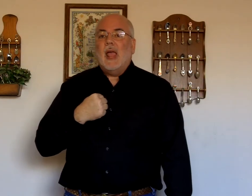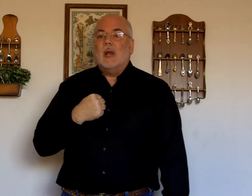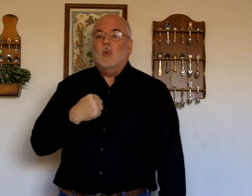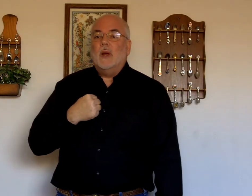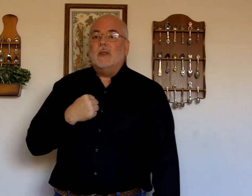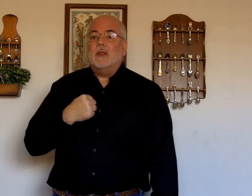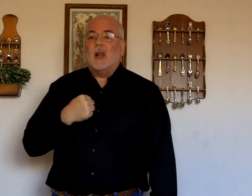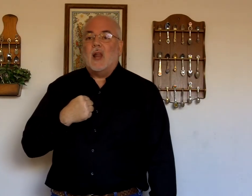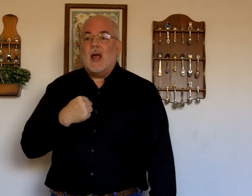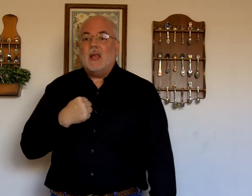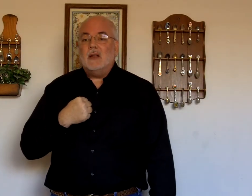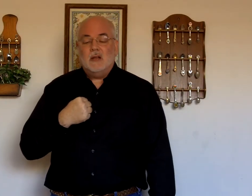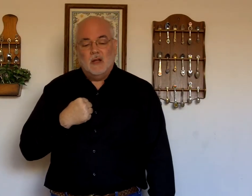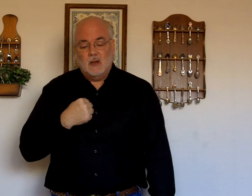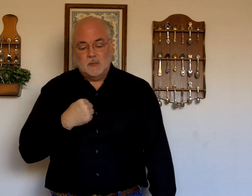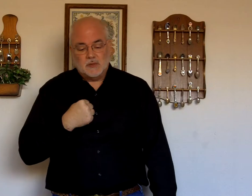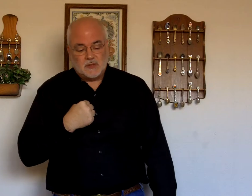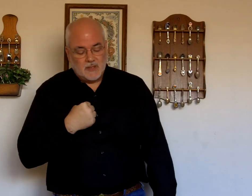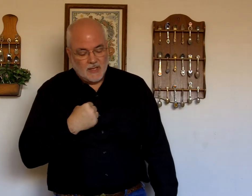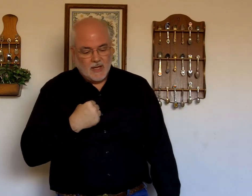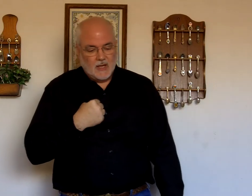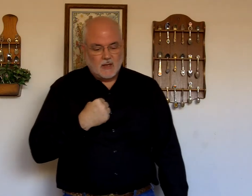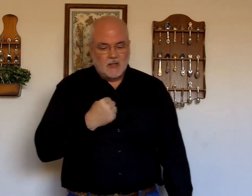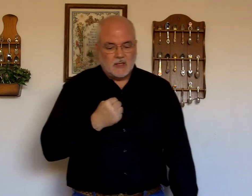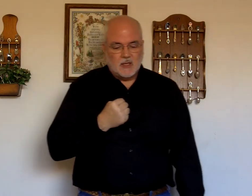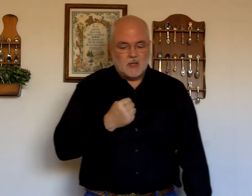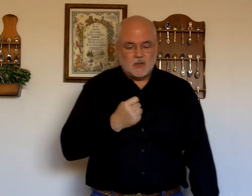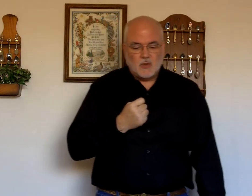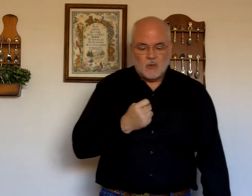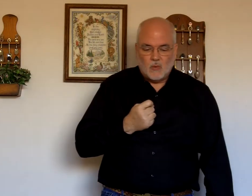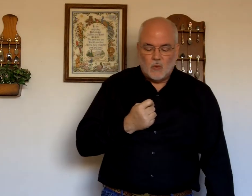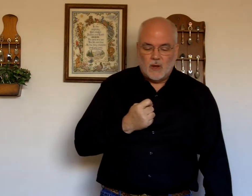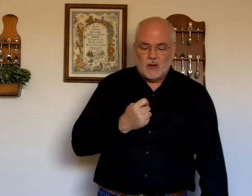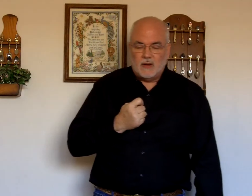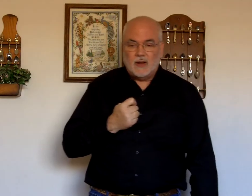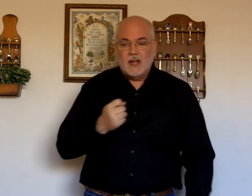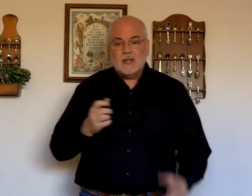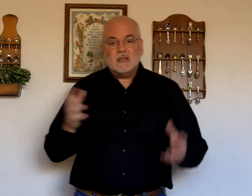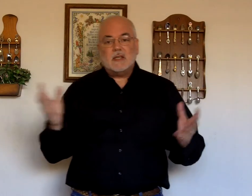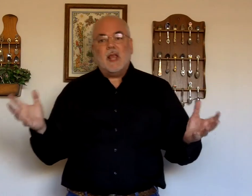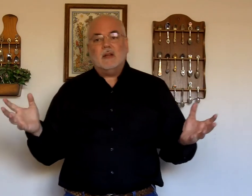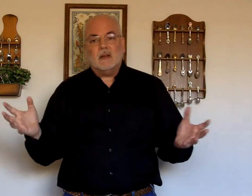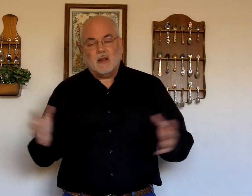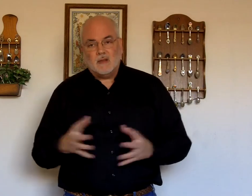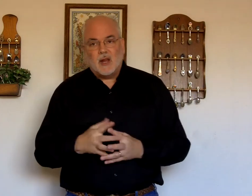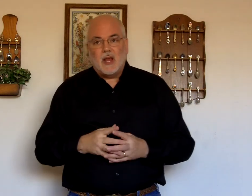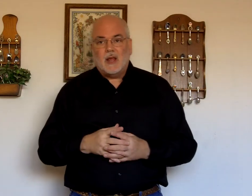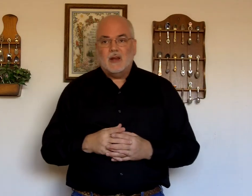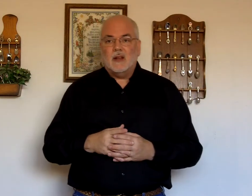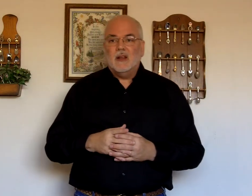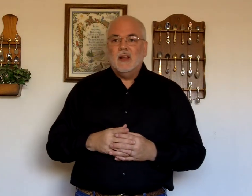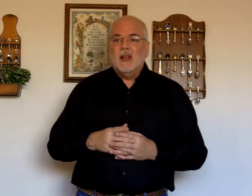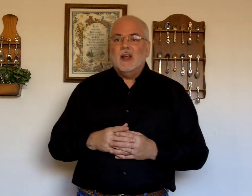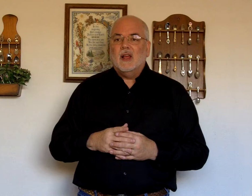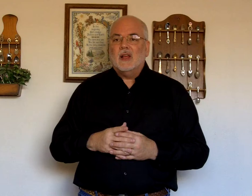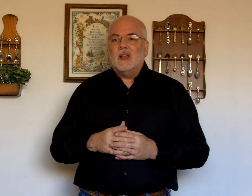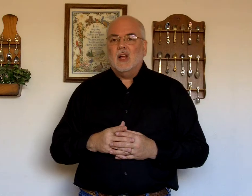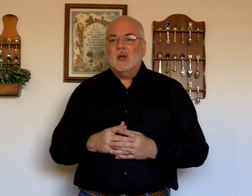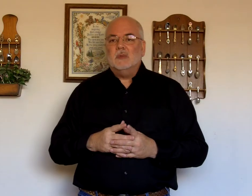When. The. Lion. Comes. This. Is. When. Satan. The lion. Comes.